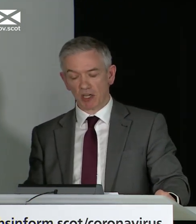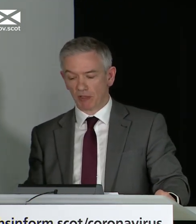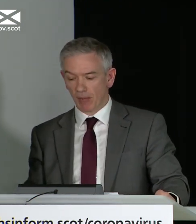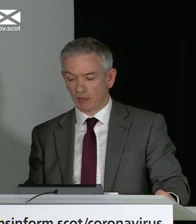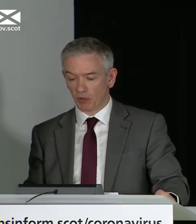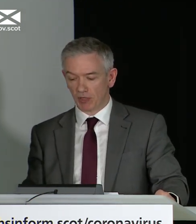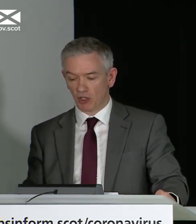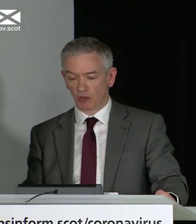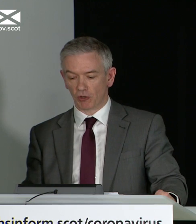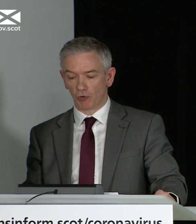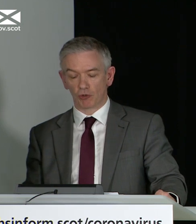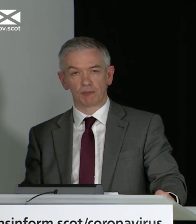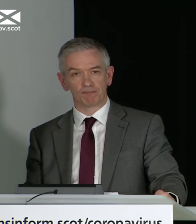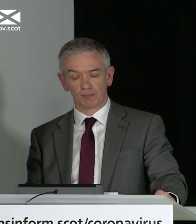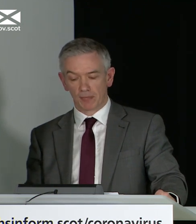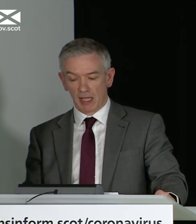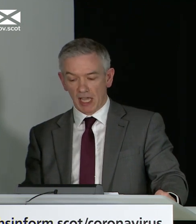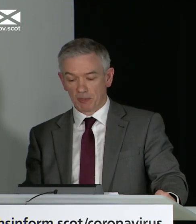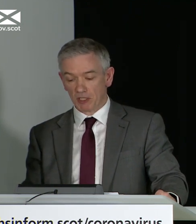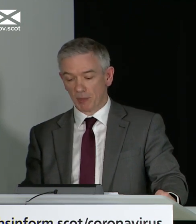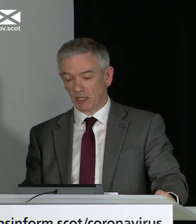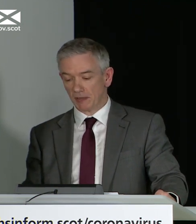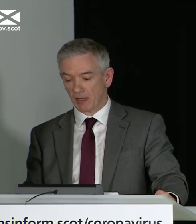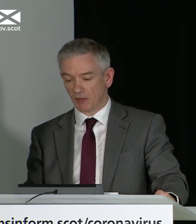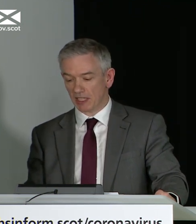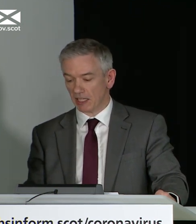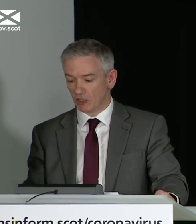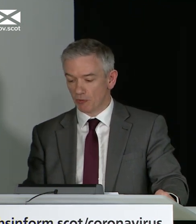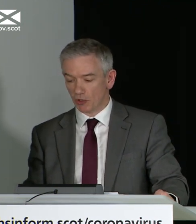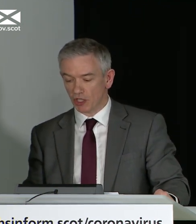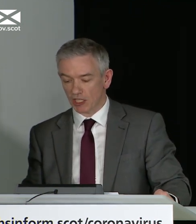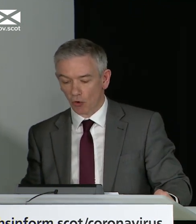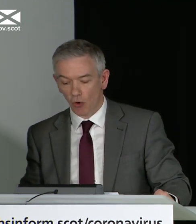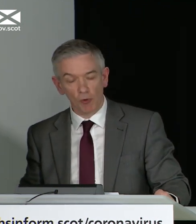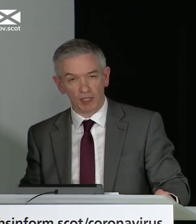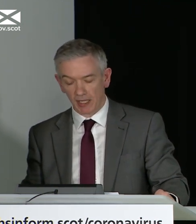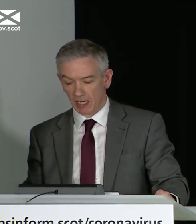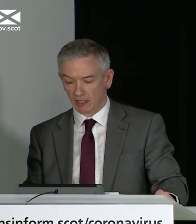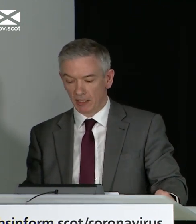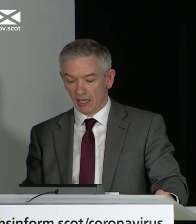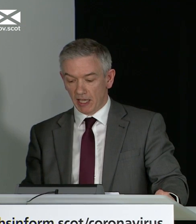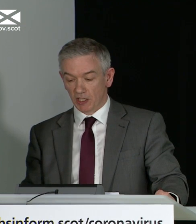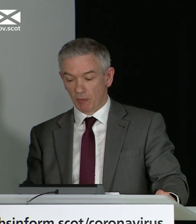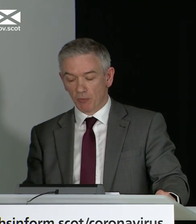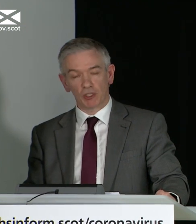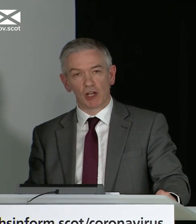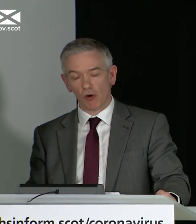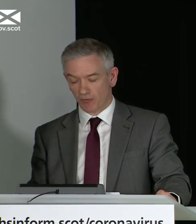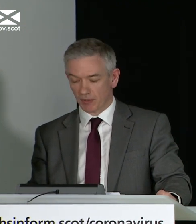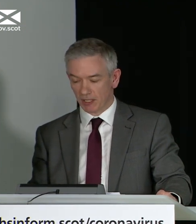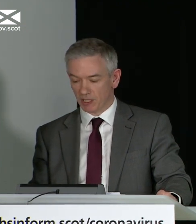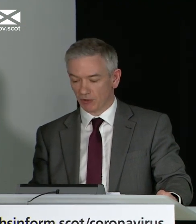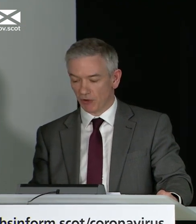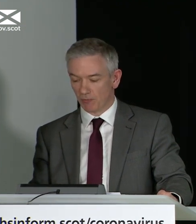to be especially mindful of each other on the road. Similarly, if you're tackling new projects at home or in the garden that you've been putting